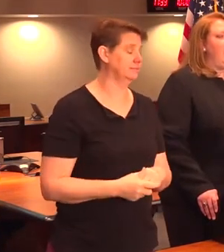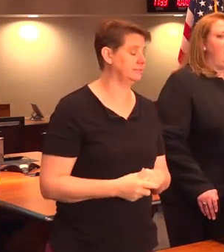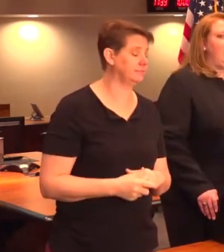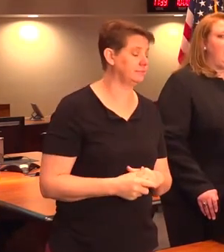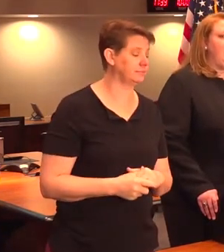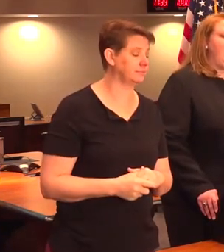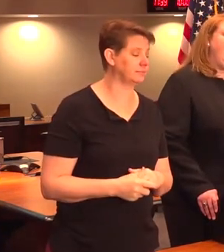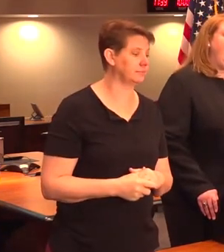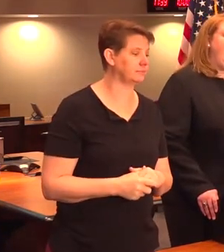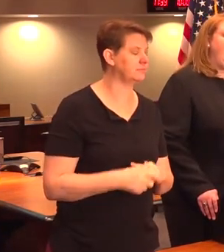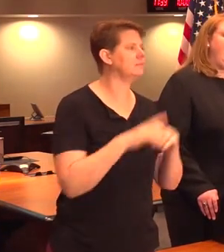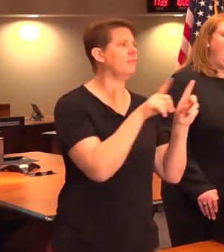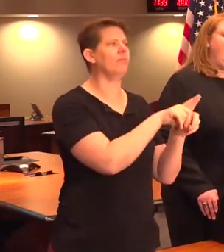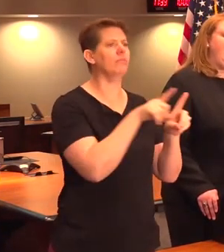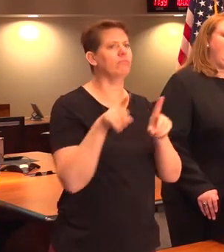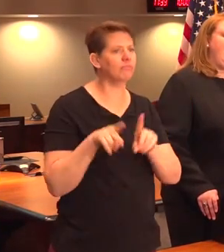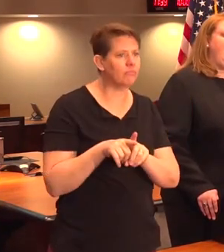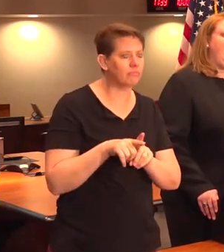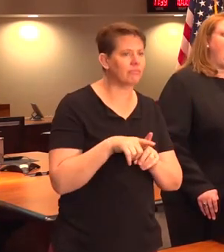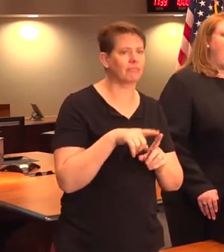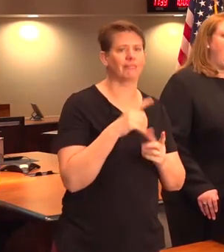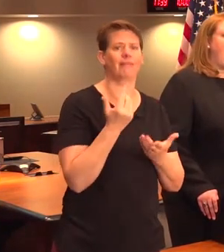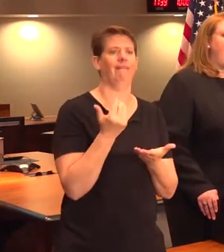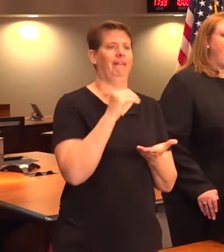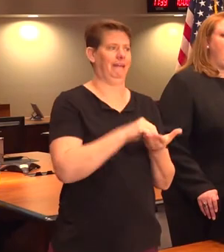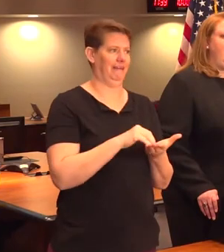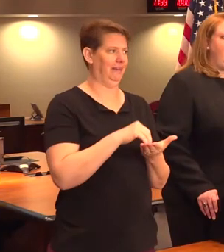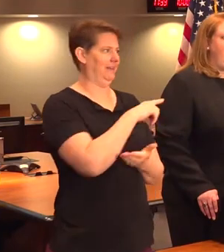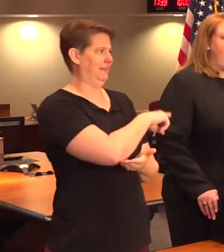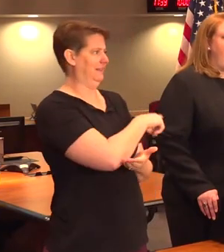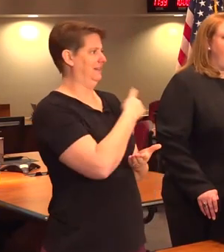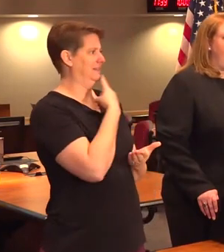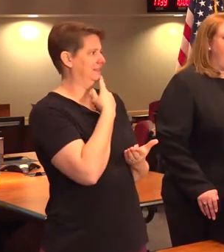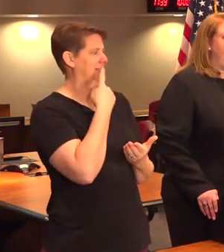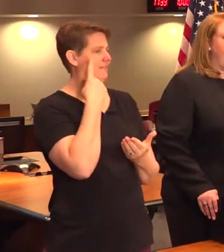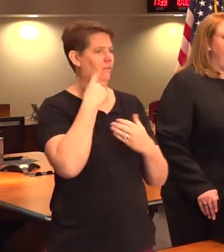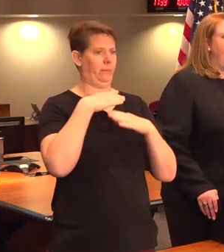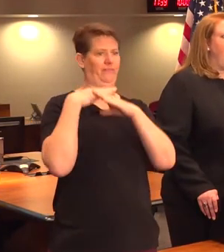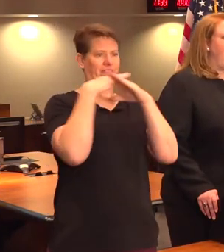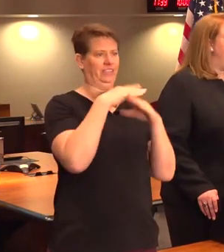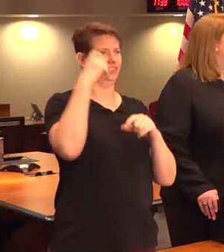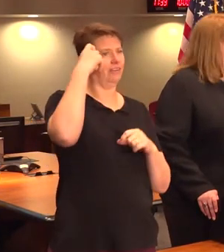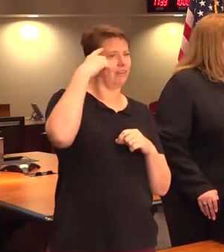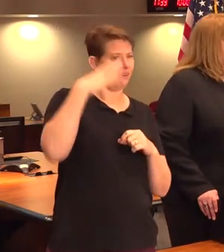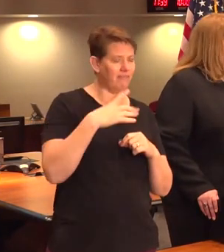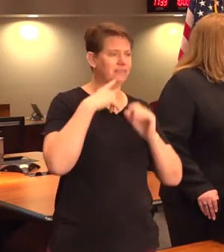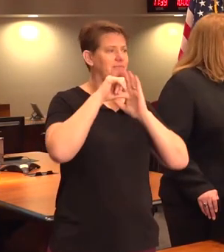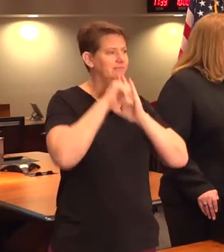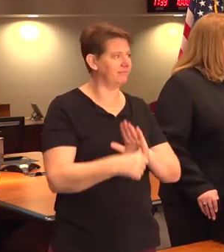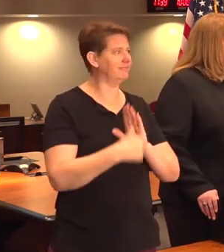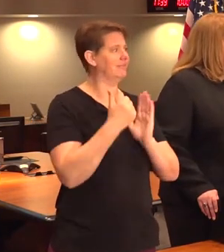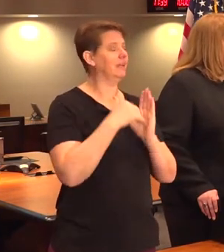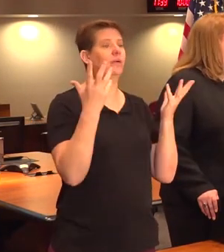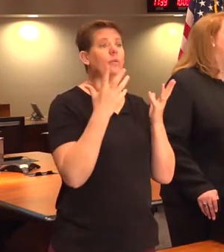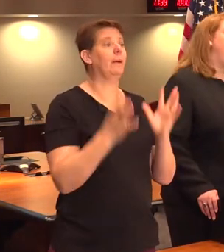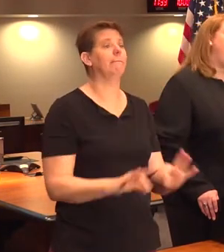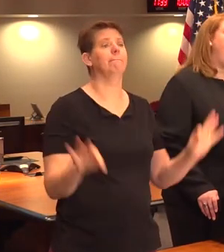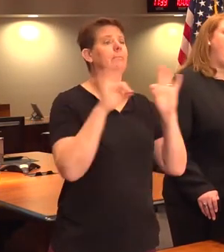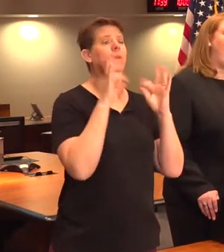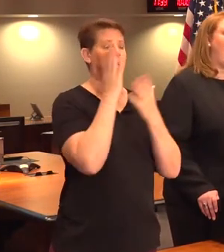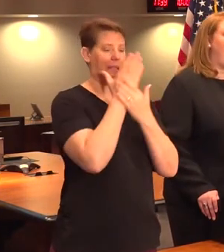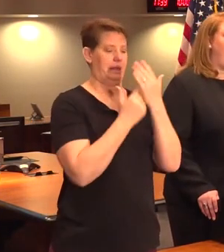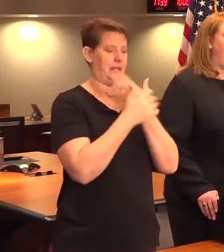I want to also reiterate what the Governor said about the methods of prevention for this. Again, most importantly is that hand washing.